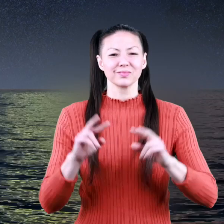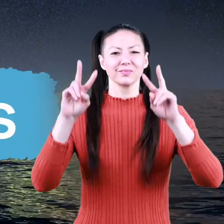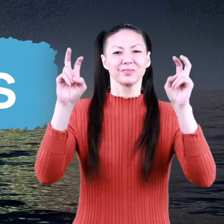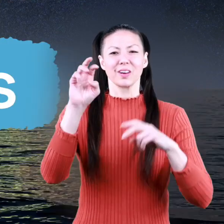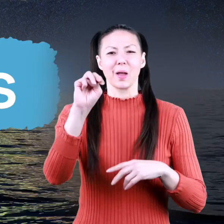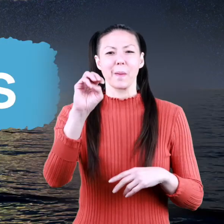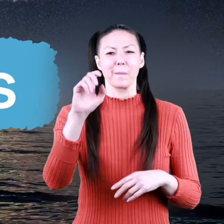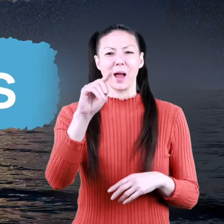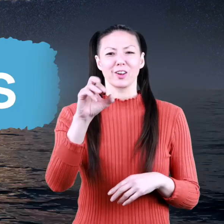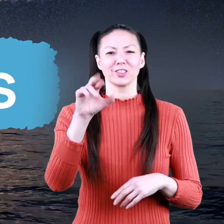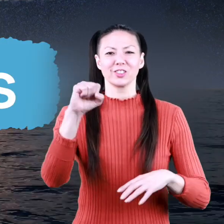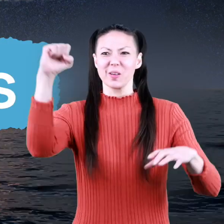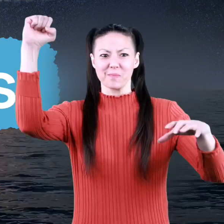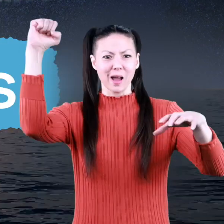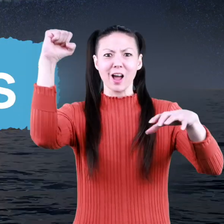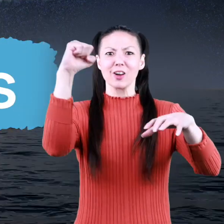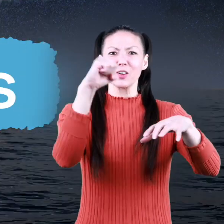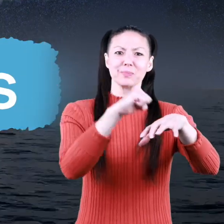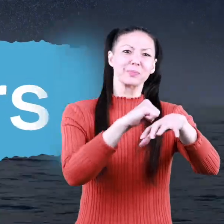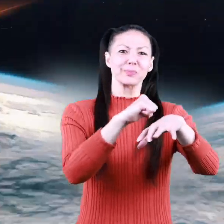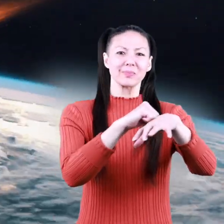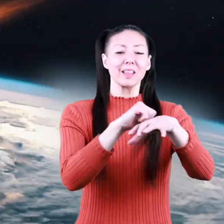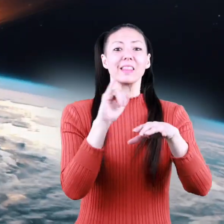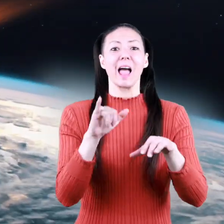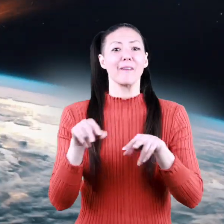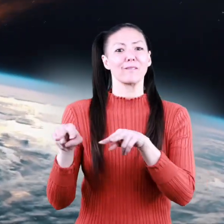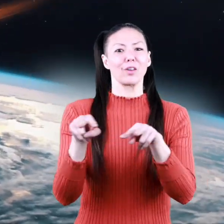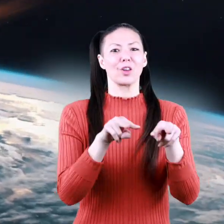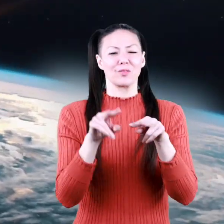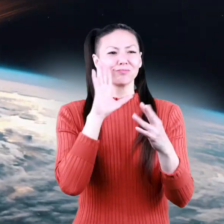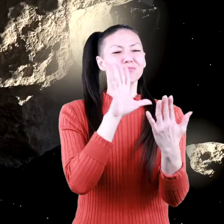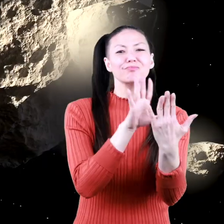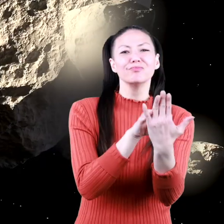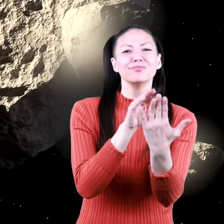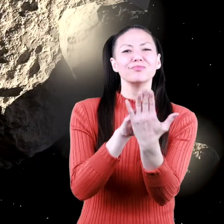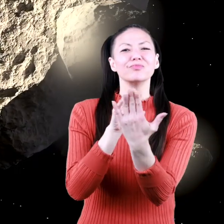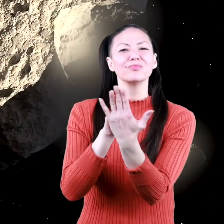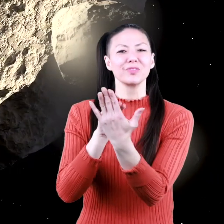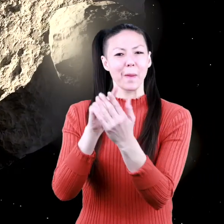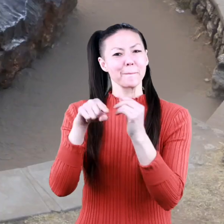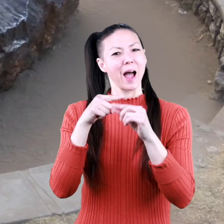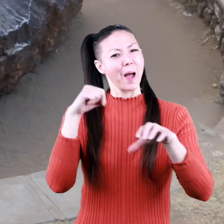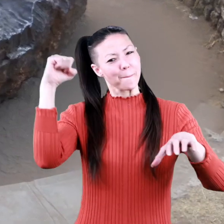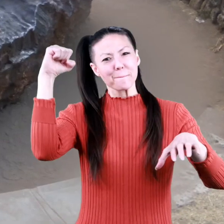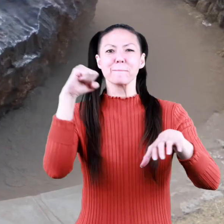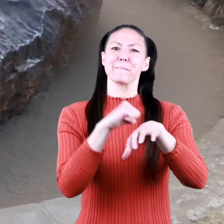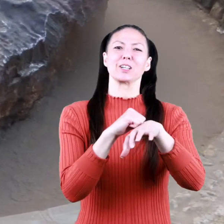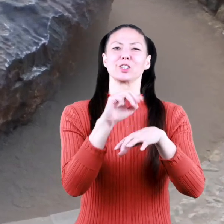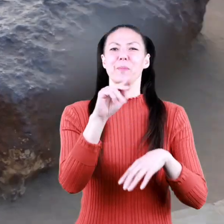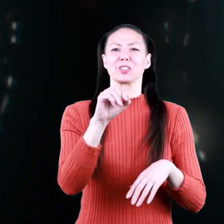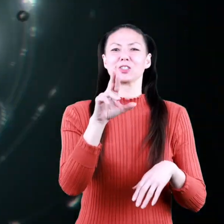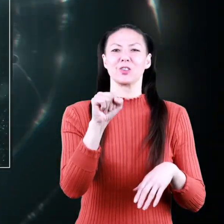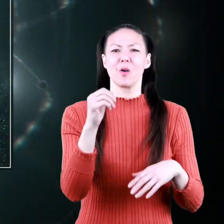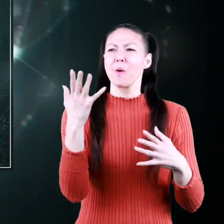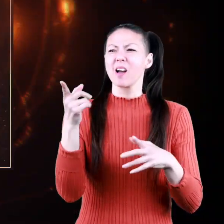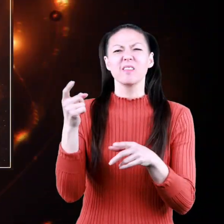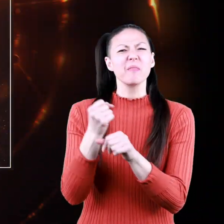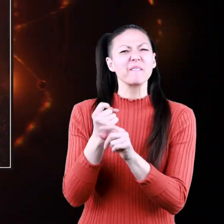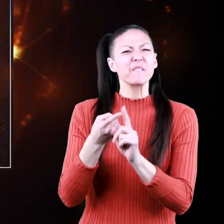Meteors In this video, we are going to learn all about meteors, what they're made of, and